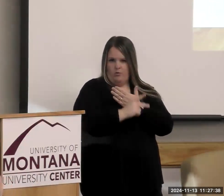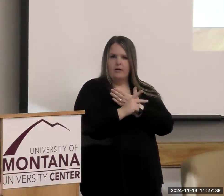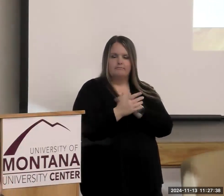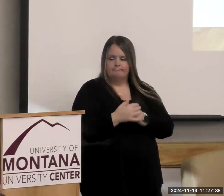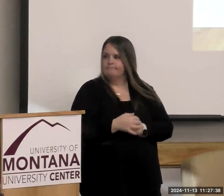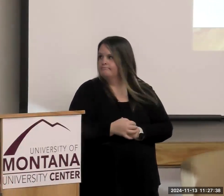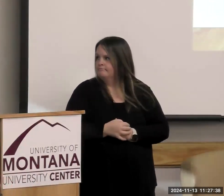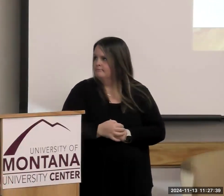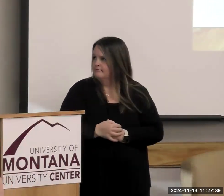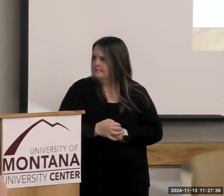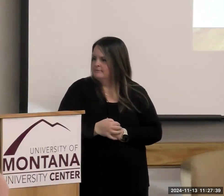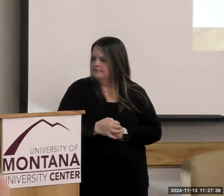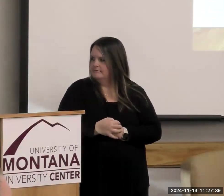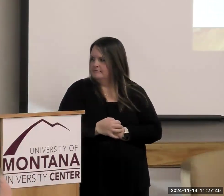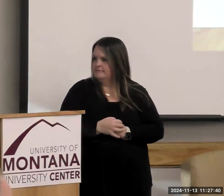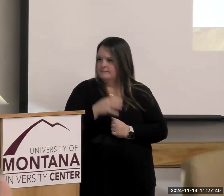Sure.